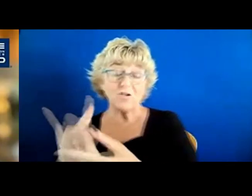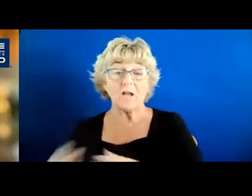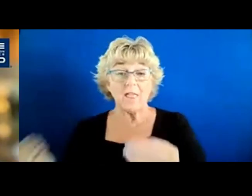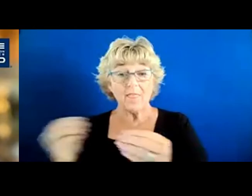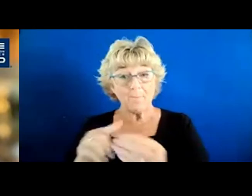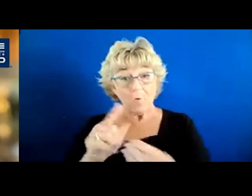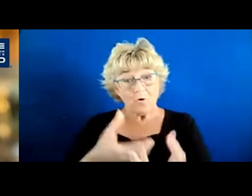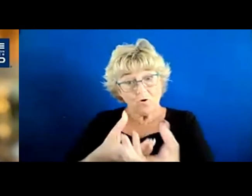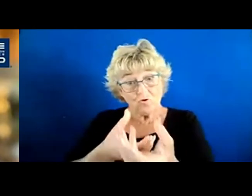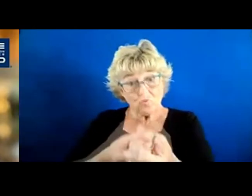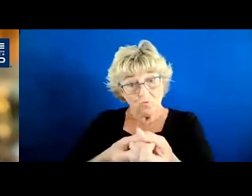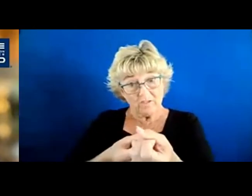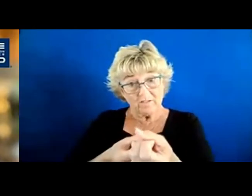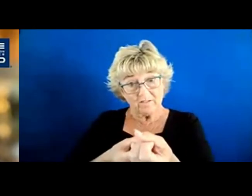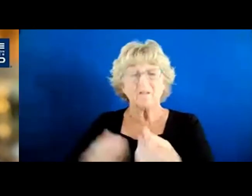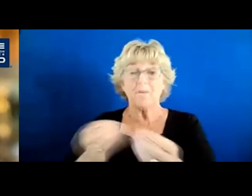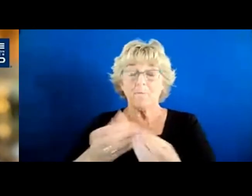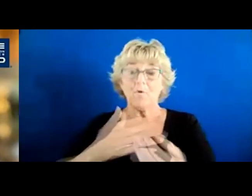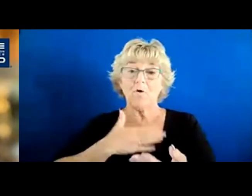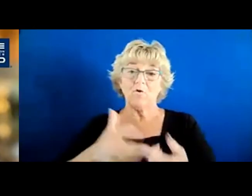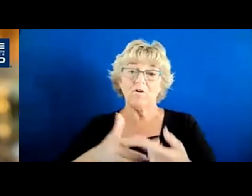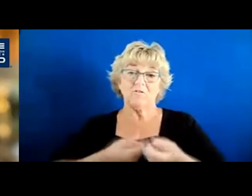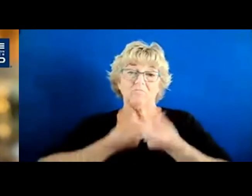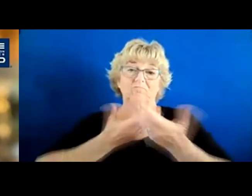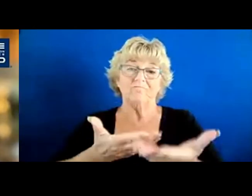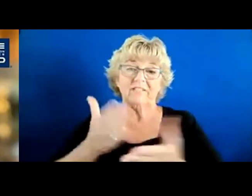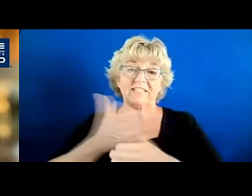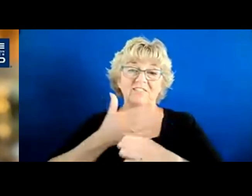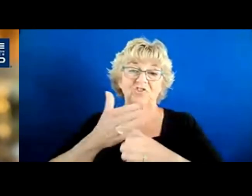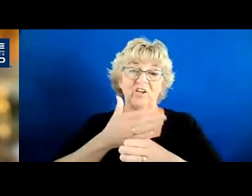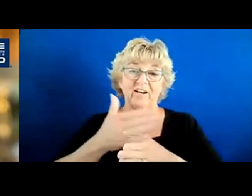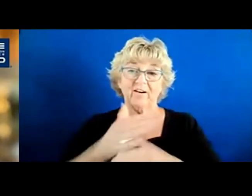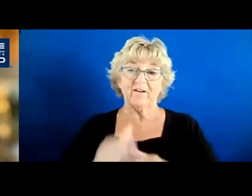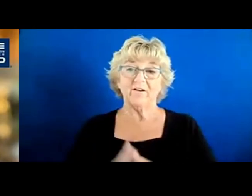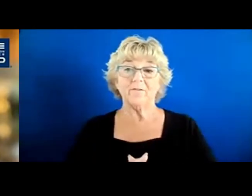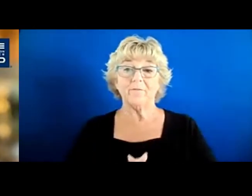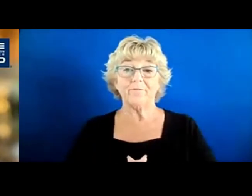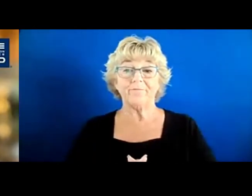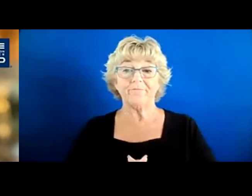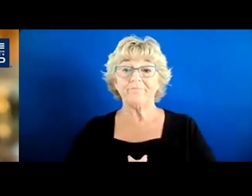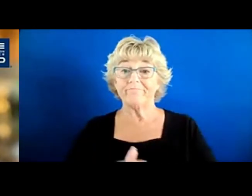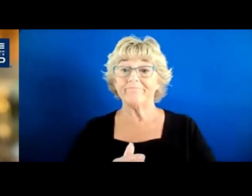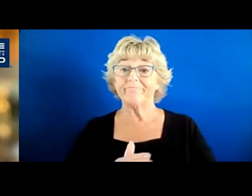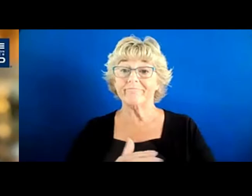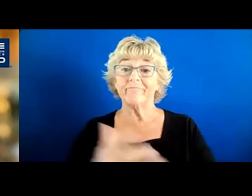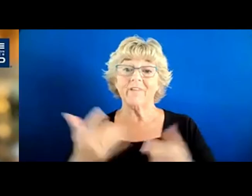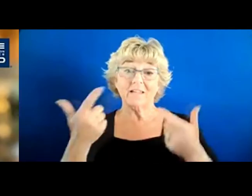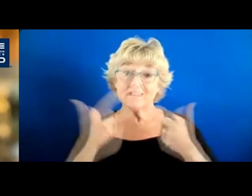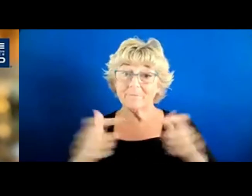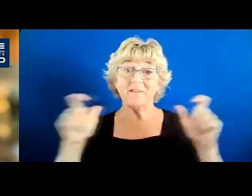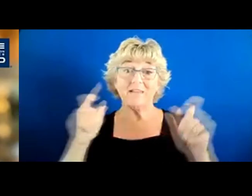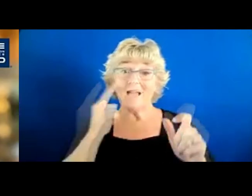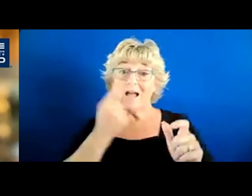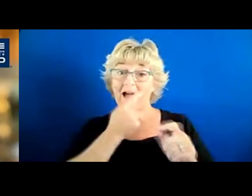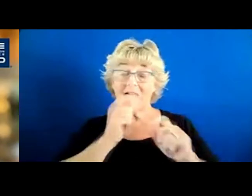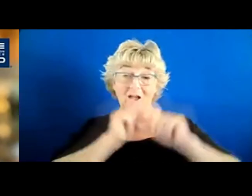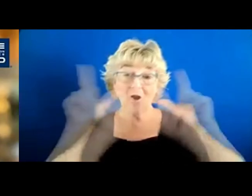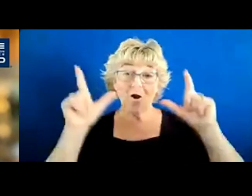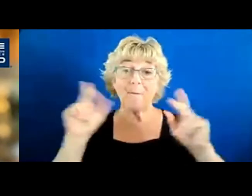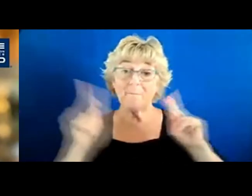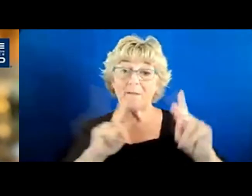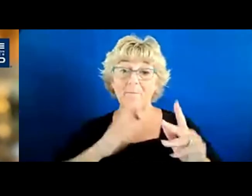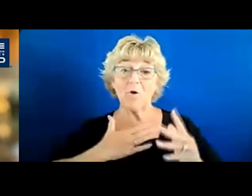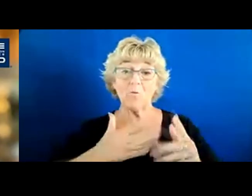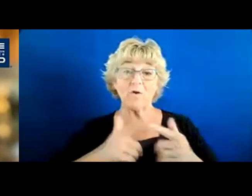trust, the more you're willing to share. And it's been an eye-opening experience, really, that people are willing to